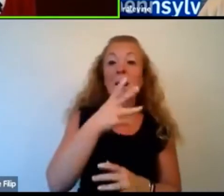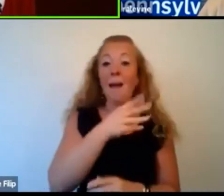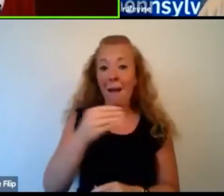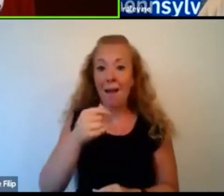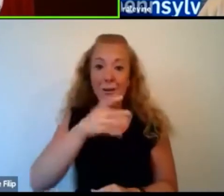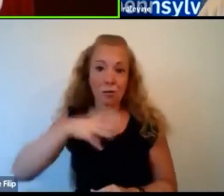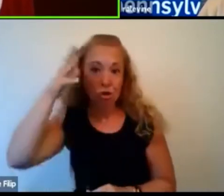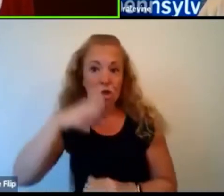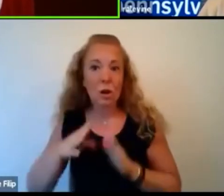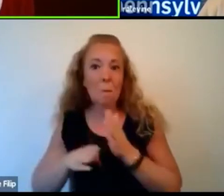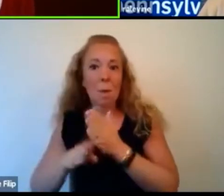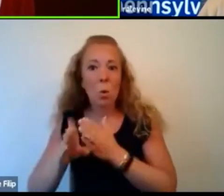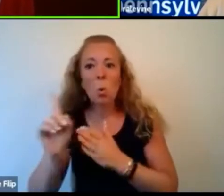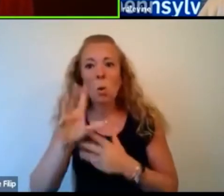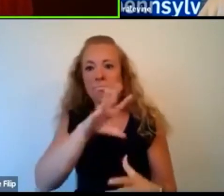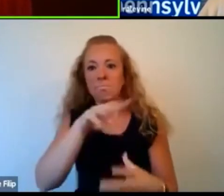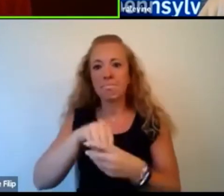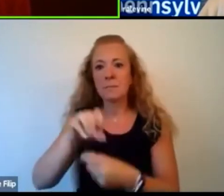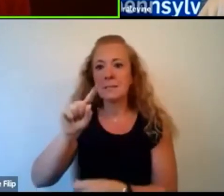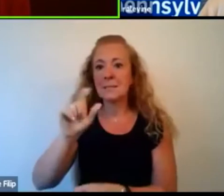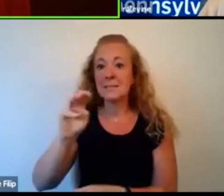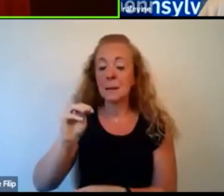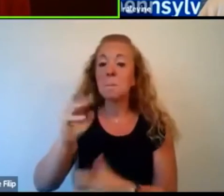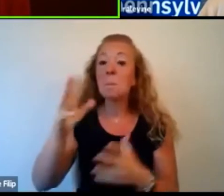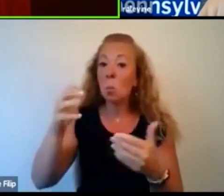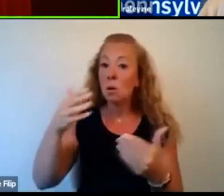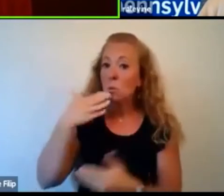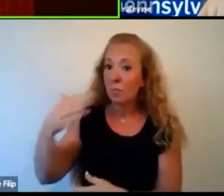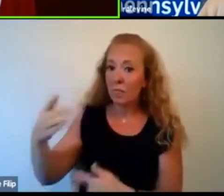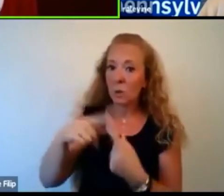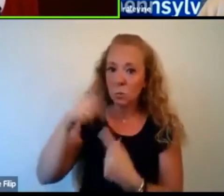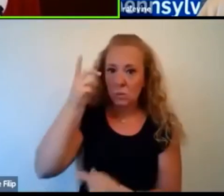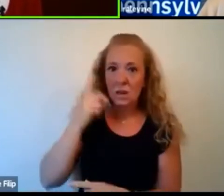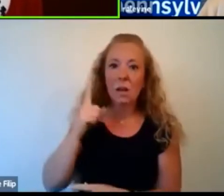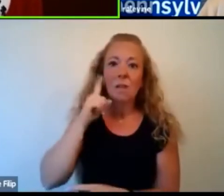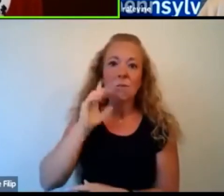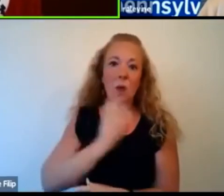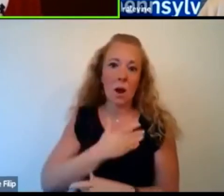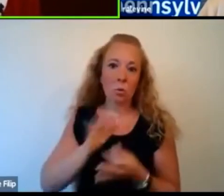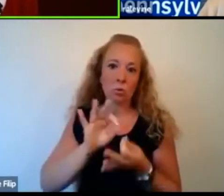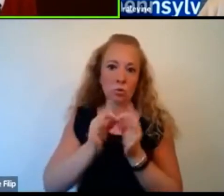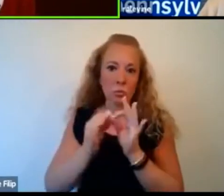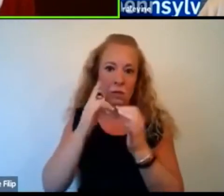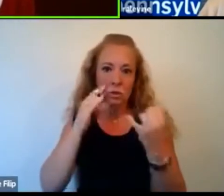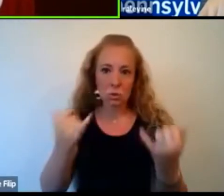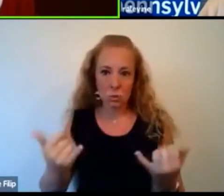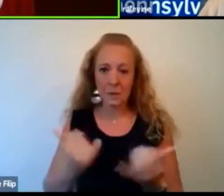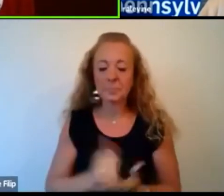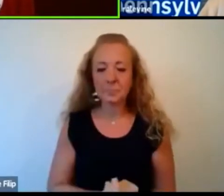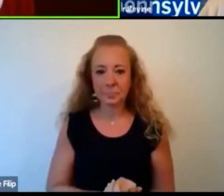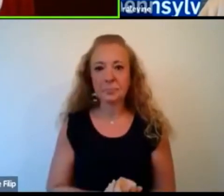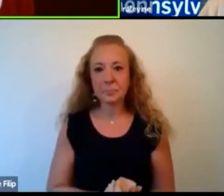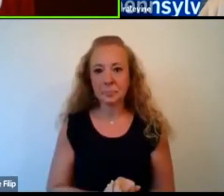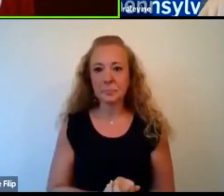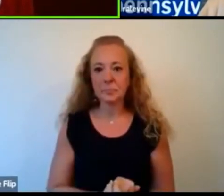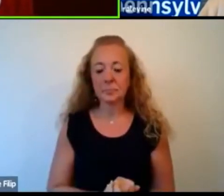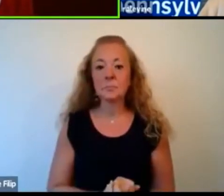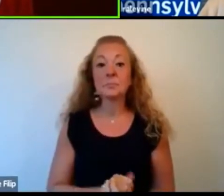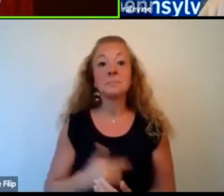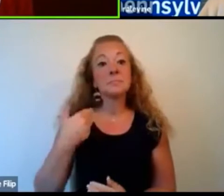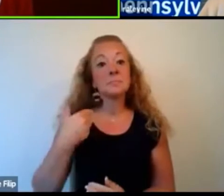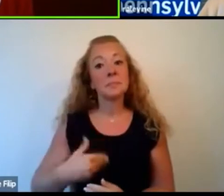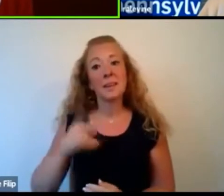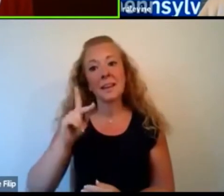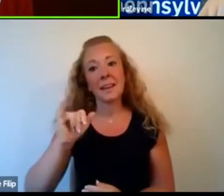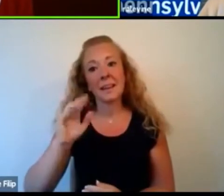And I just want to give a special thank you to Danielle today for being our sign language interpreter. My name is Kim